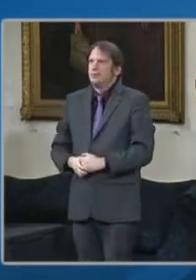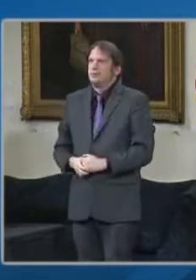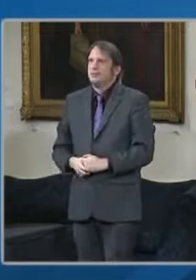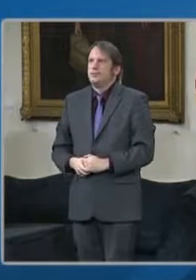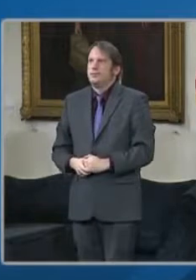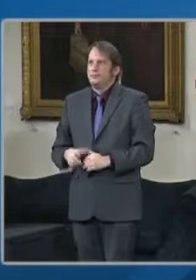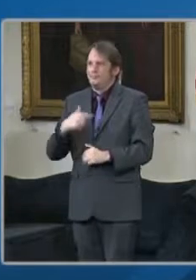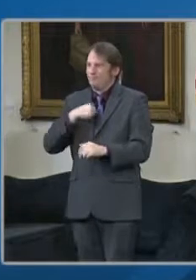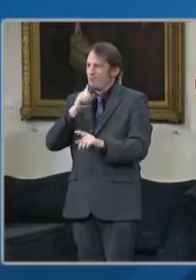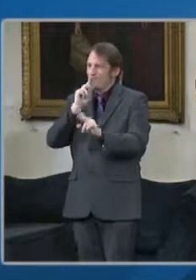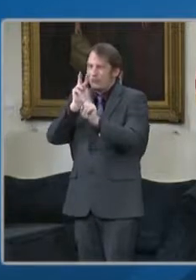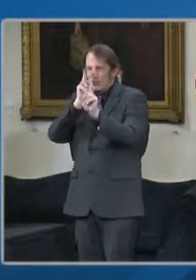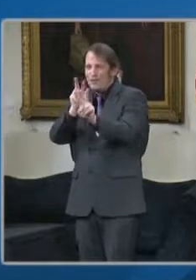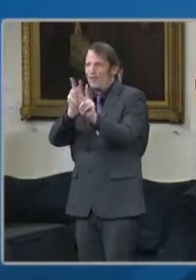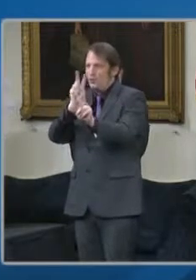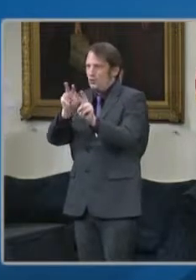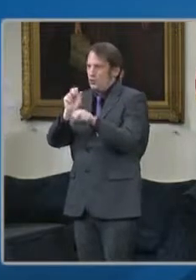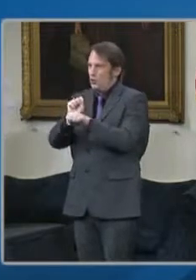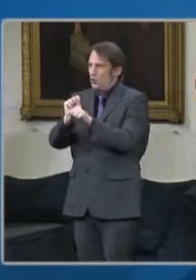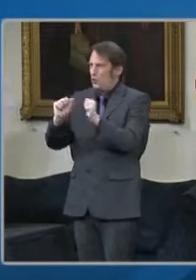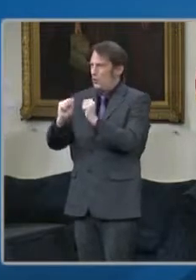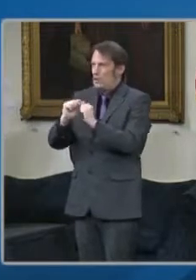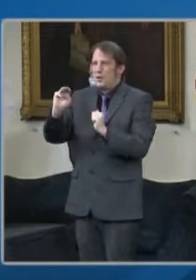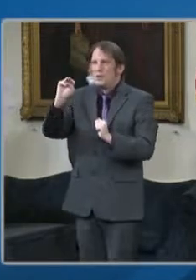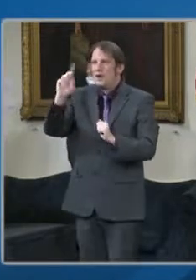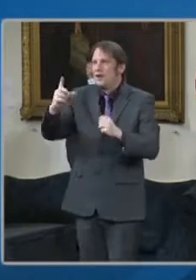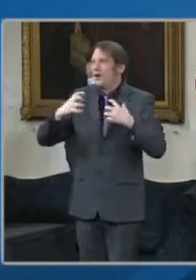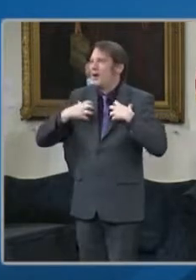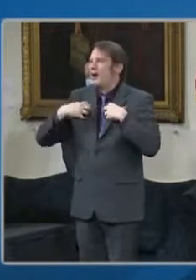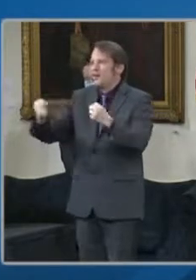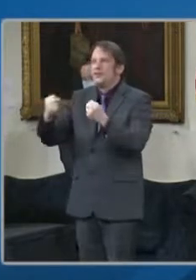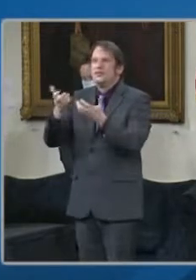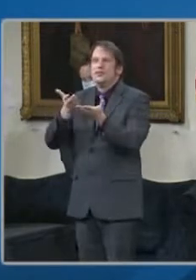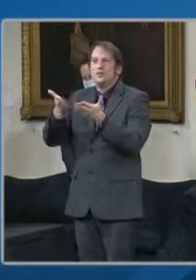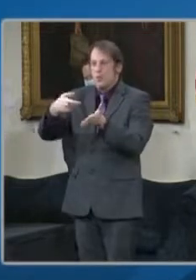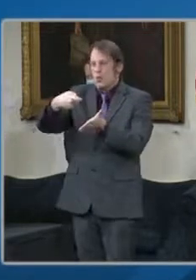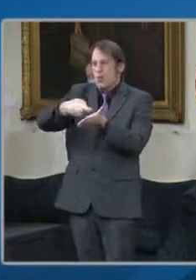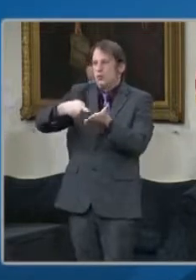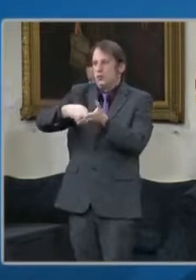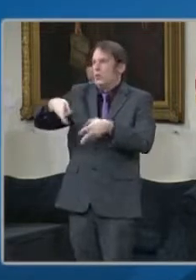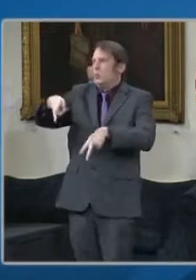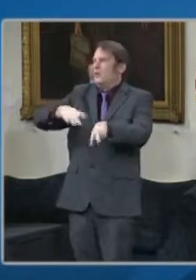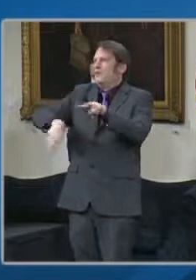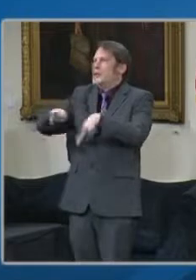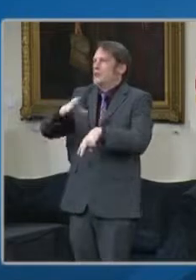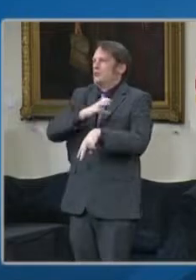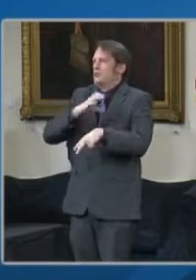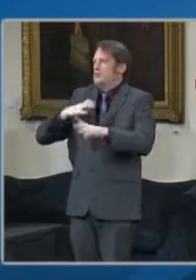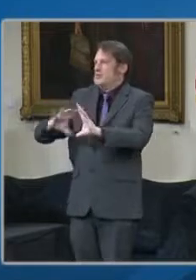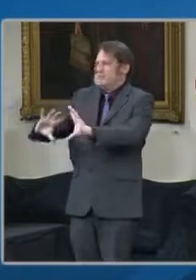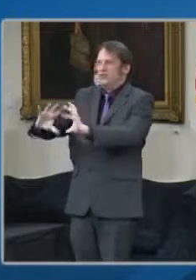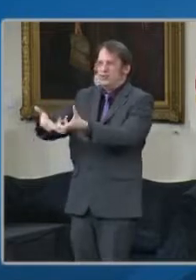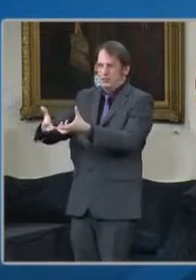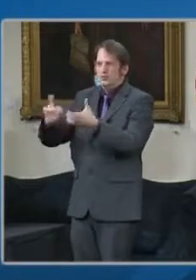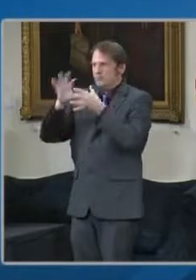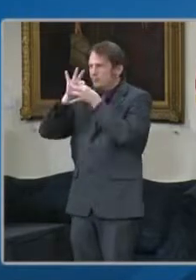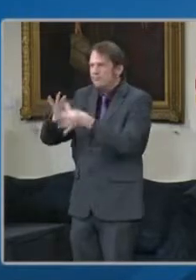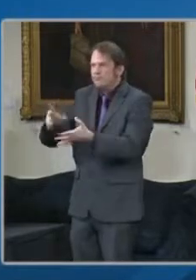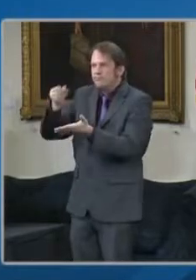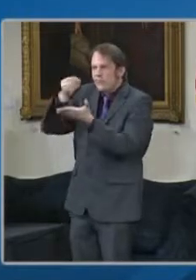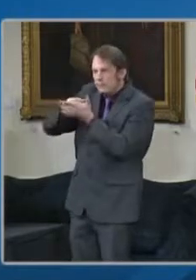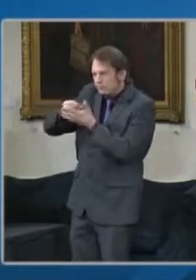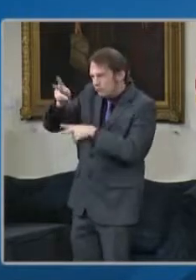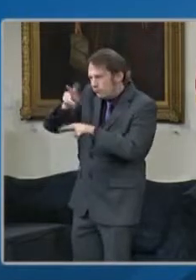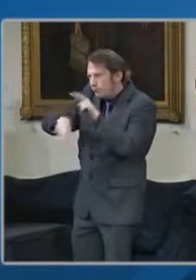with the Maryland Health Services cost review commission on their COVID-19 community community vaccination funding program to